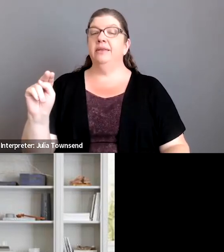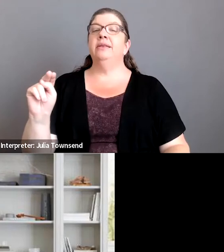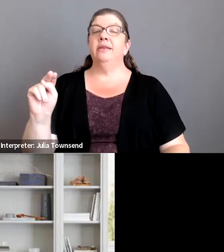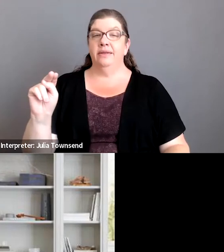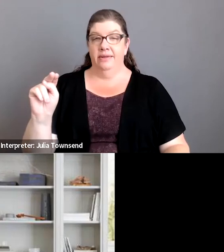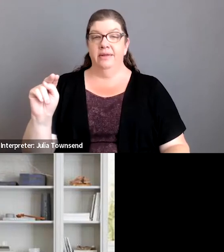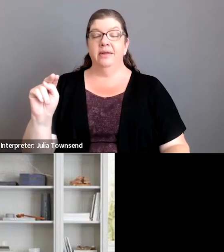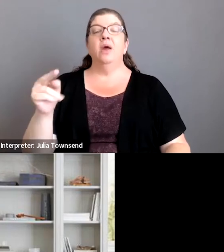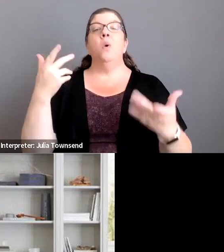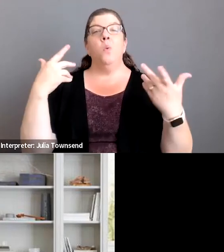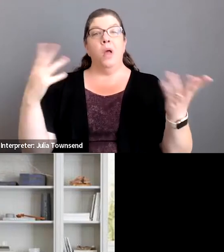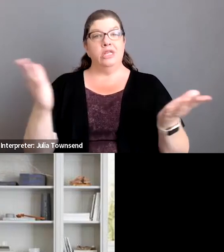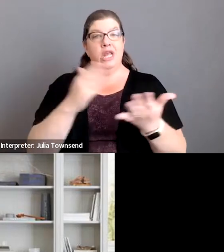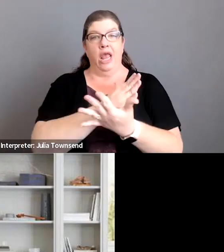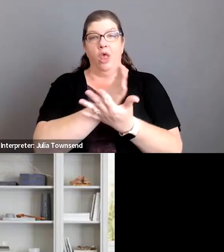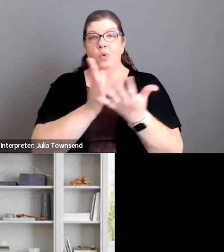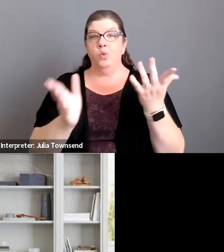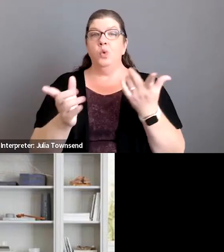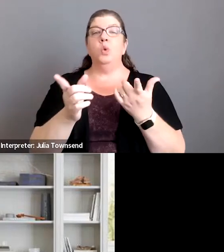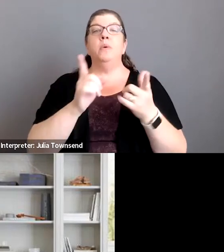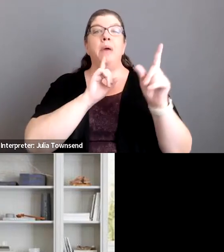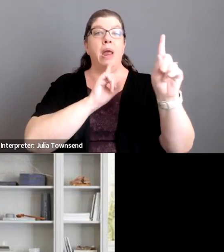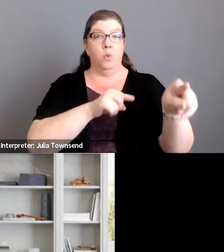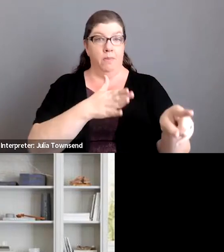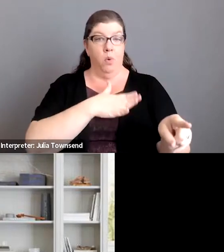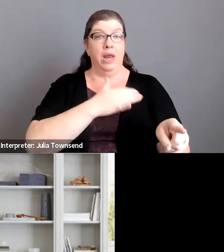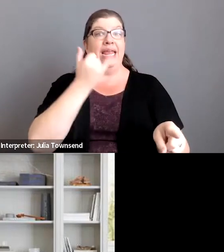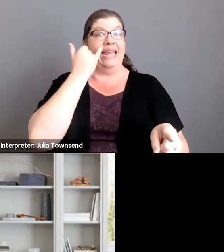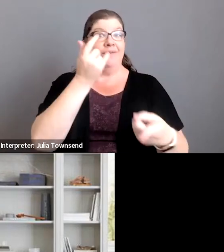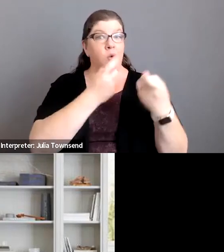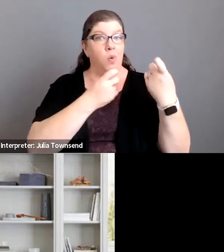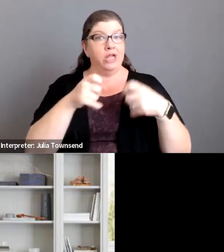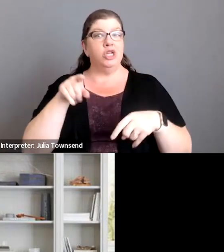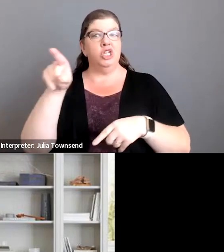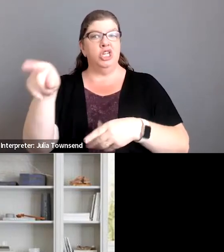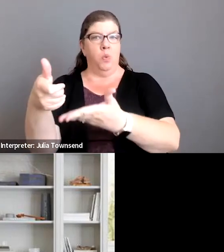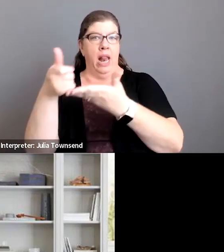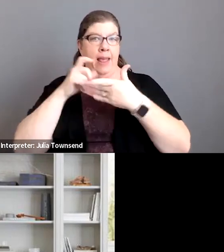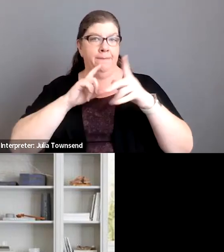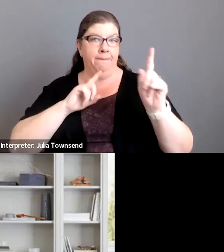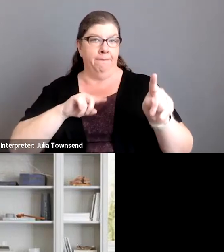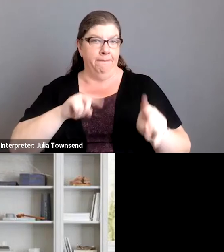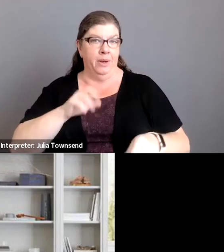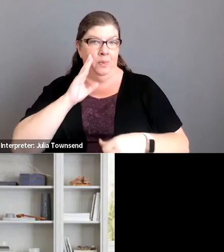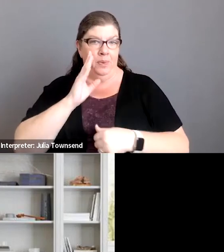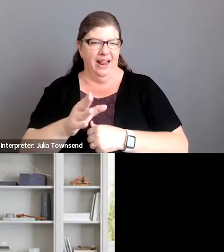for once i go through my report if you have any questions she's gonna be the one to help us out